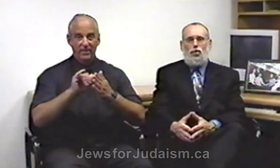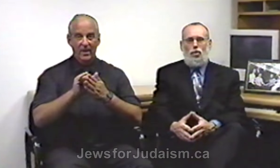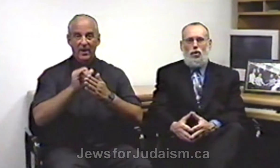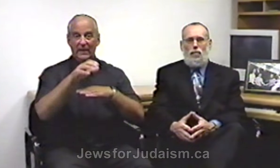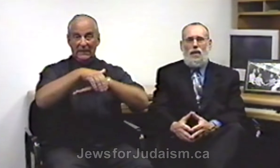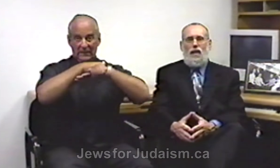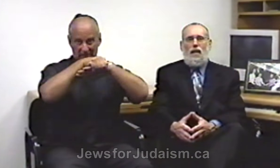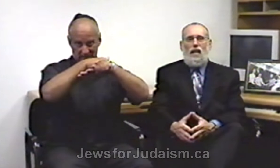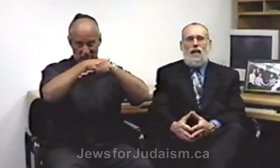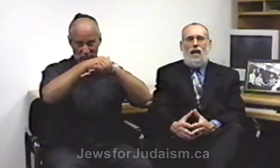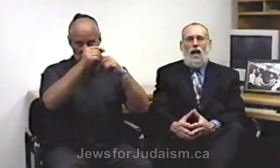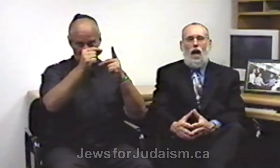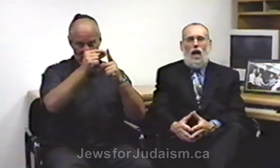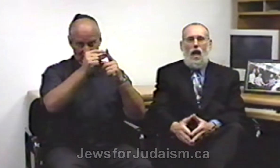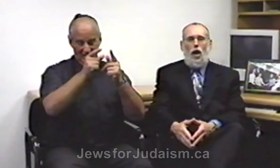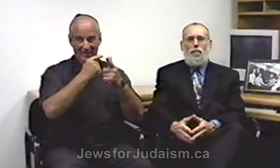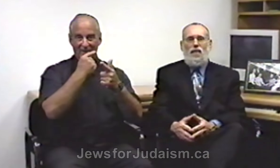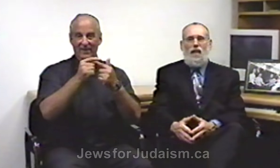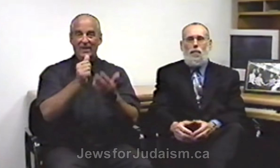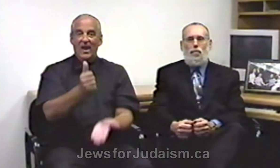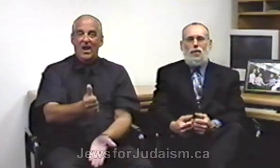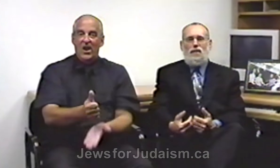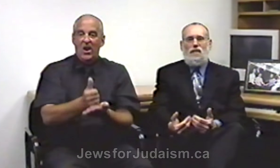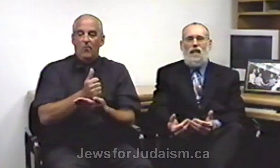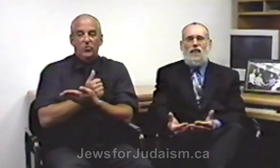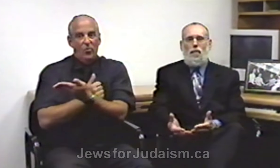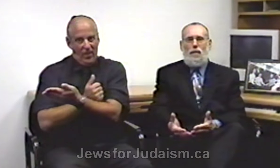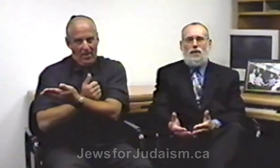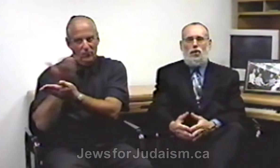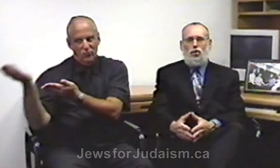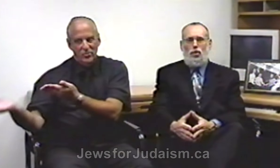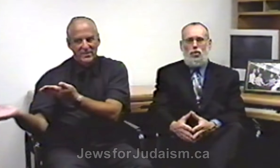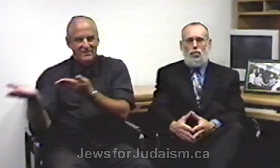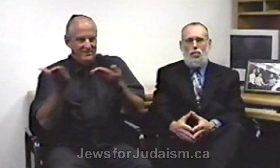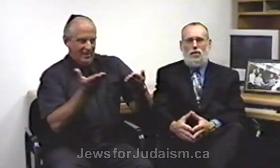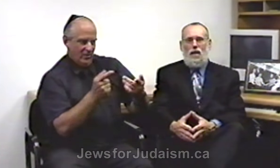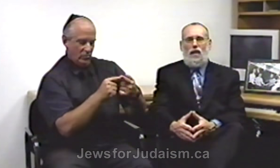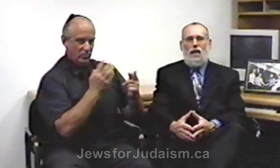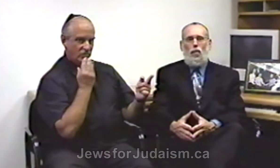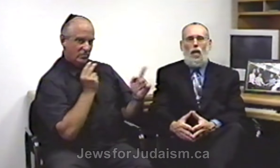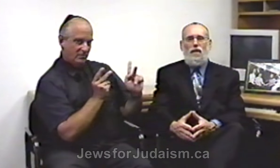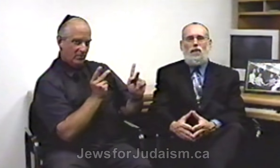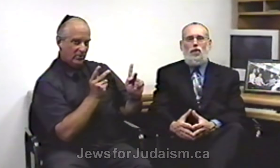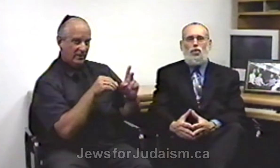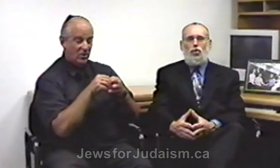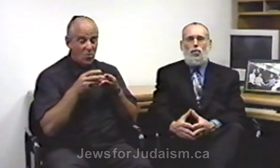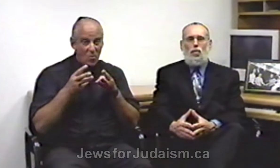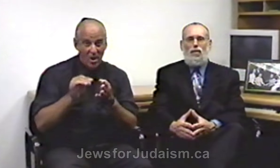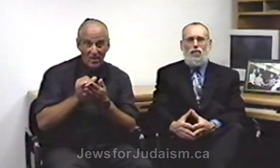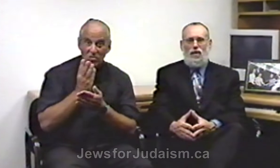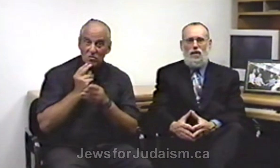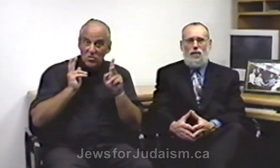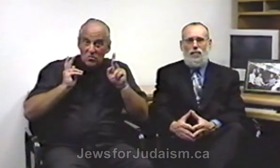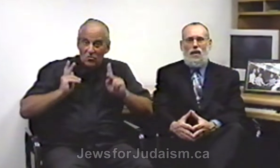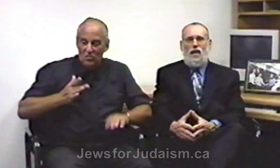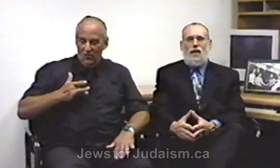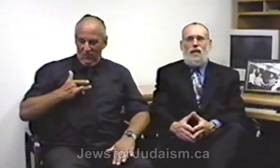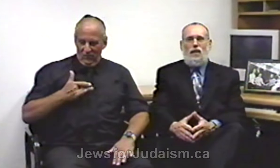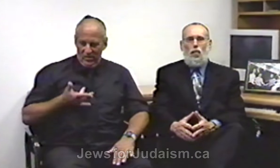term, it helped them present their message to Jews in a way that the Jew would feel that they're